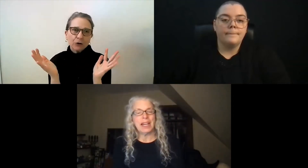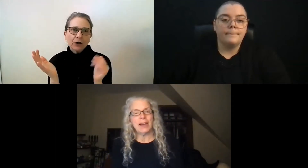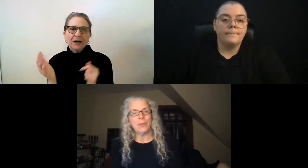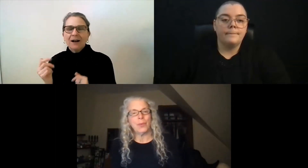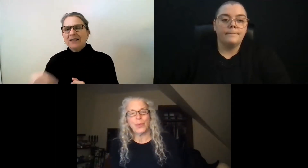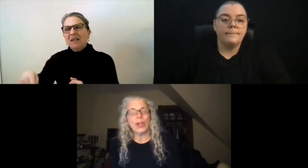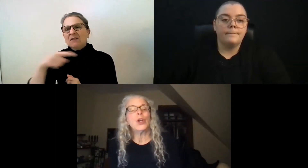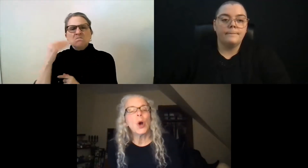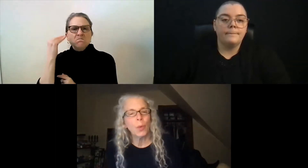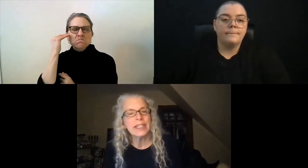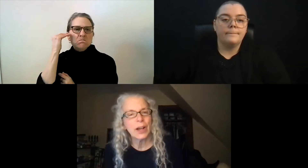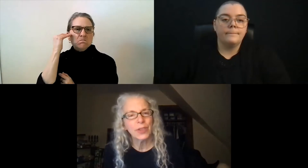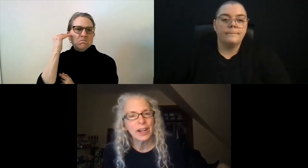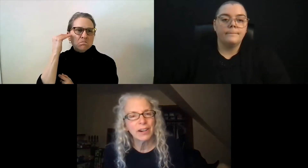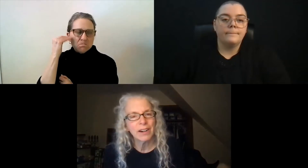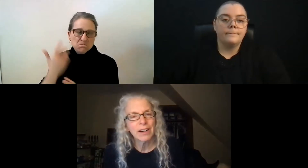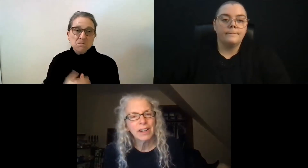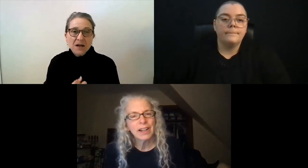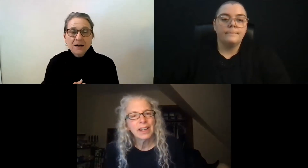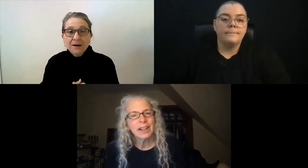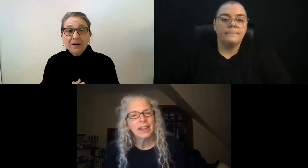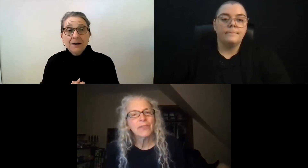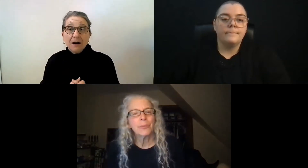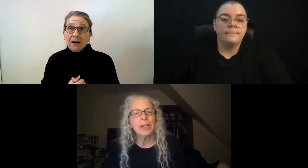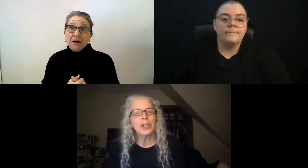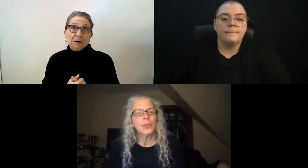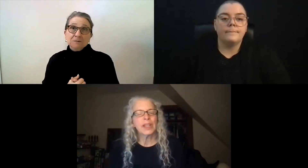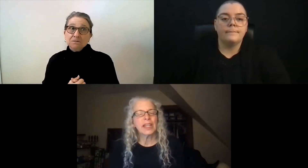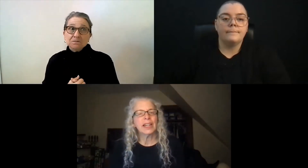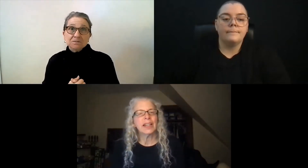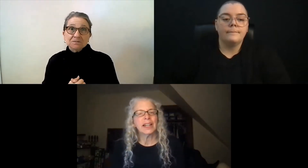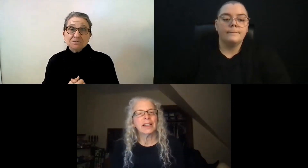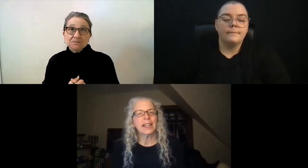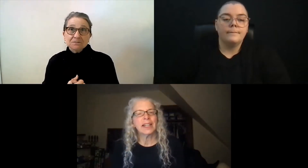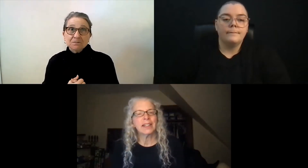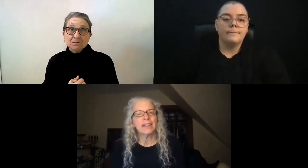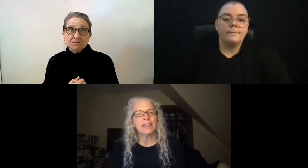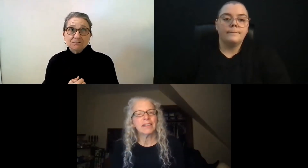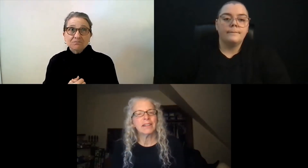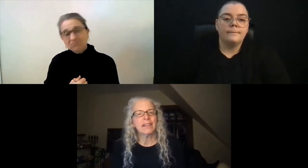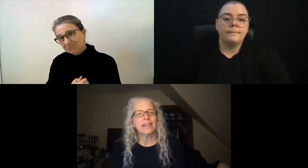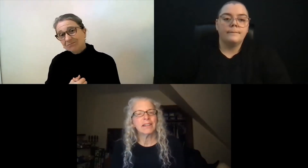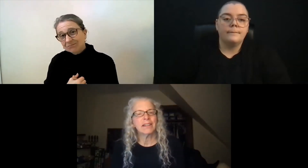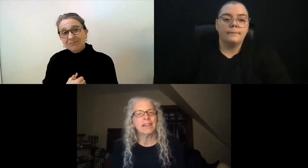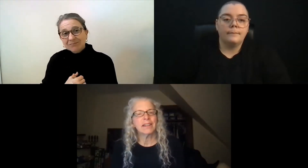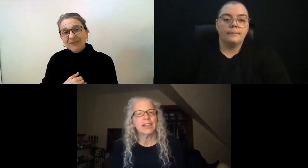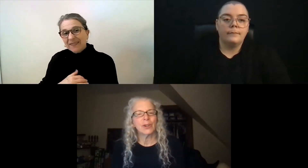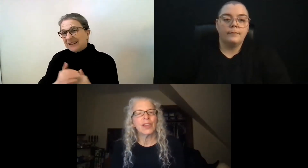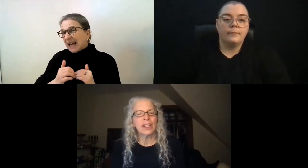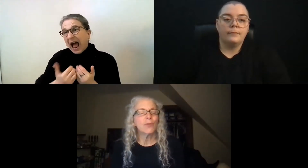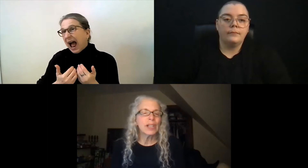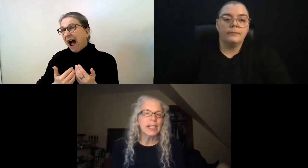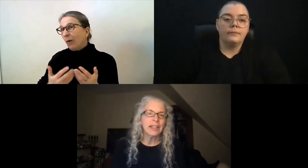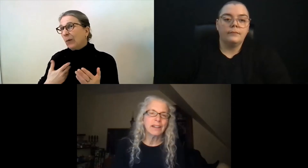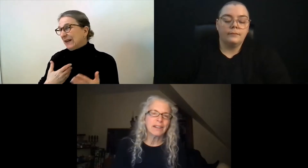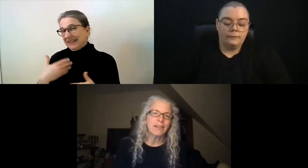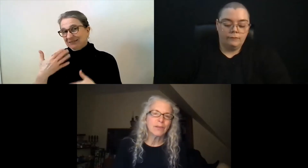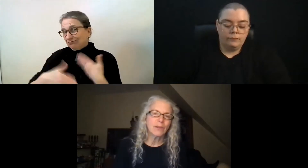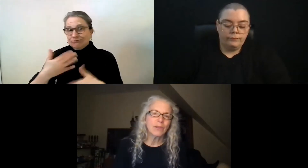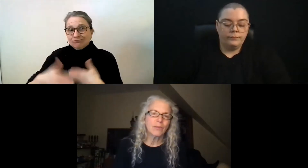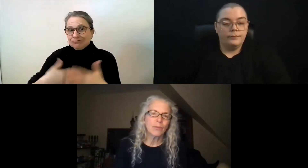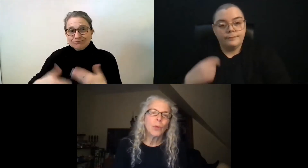time. And they know what's out there. They're familiar with it. And they can really